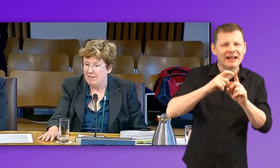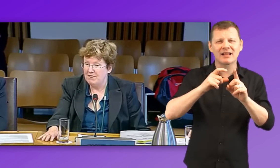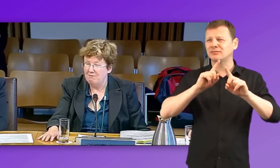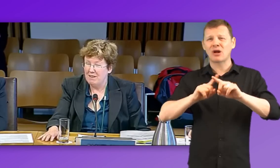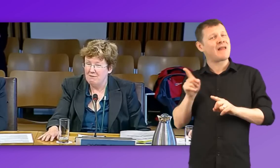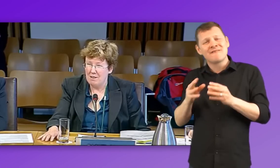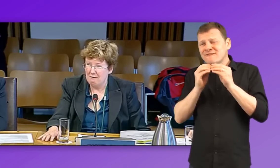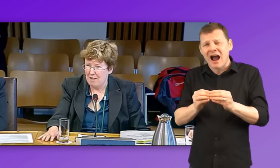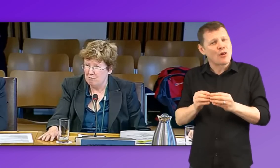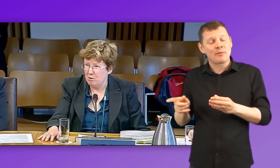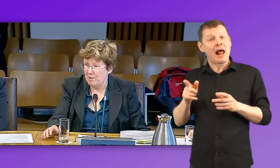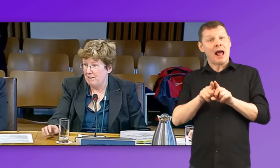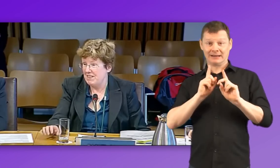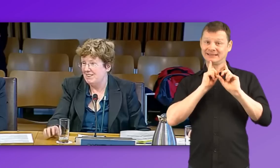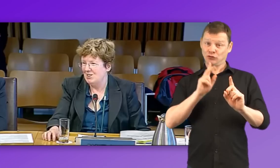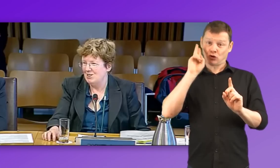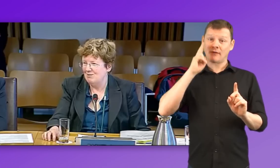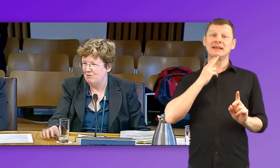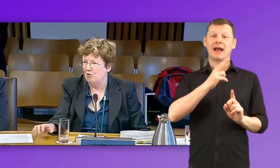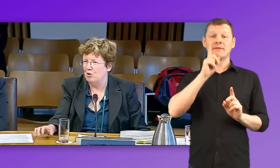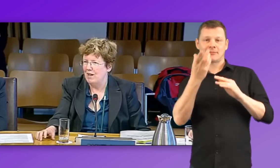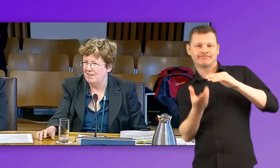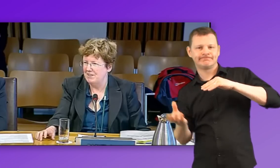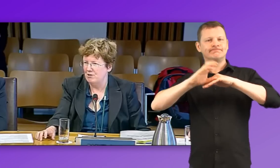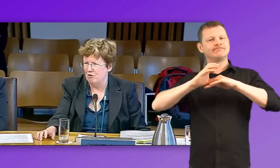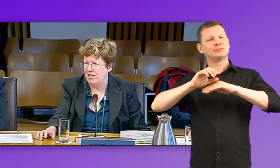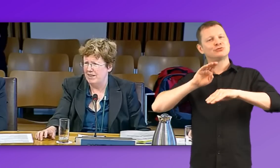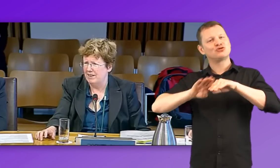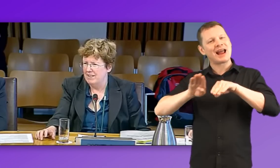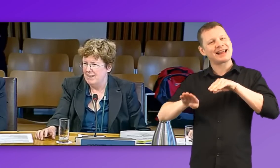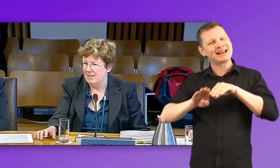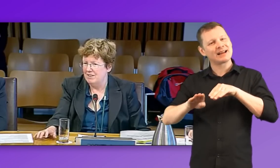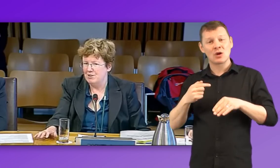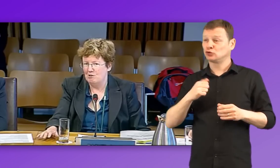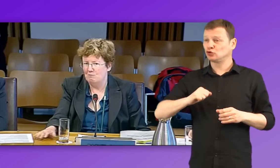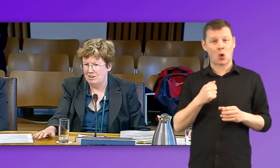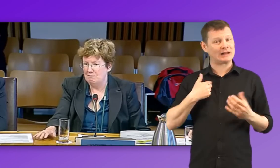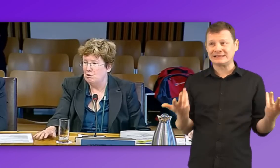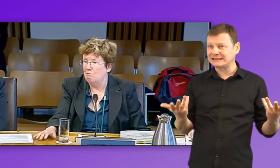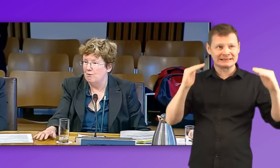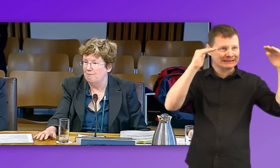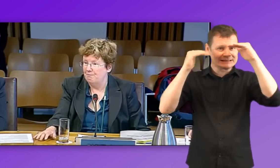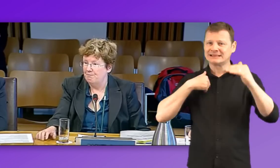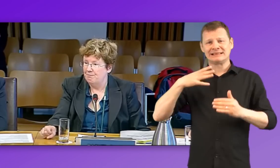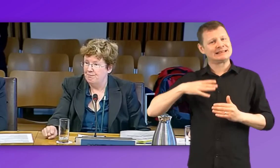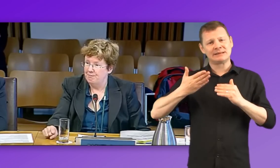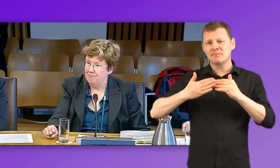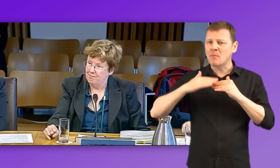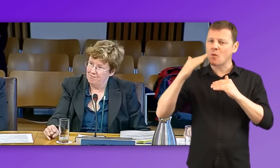parents. They're very, very valuable. They're basically teachers of deaf children who've had additional training. And in Scotland, we need more of them. Is there an example